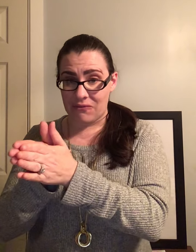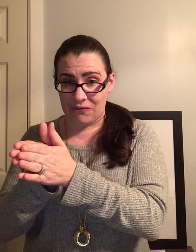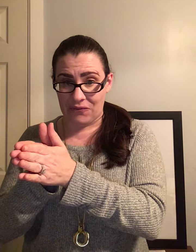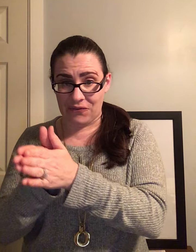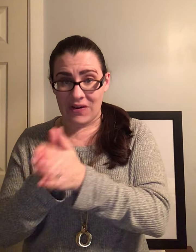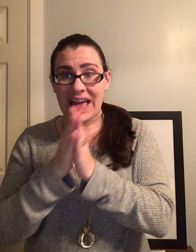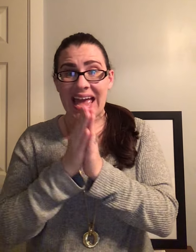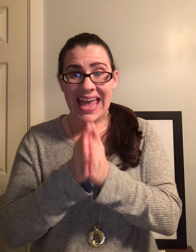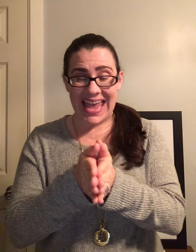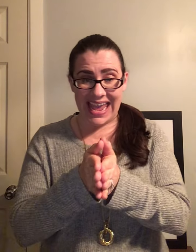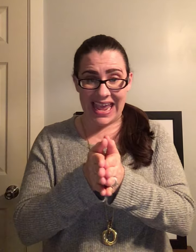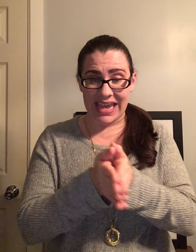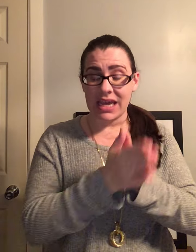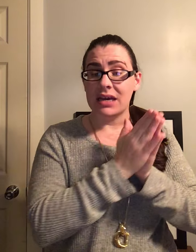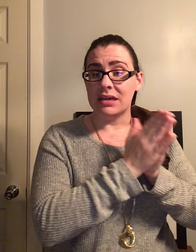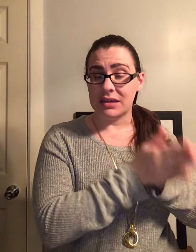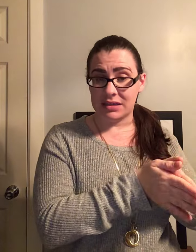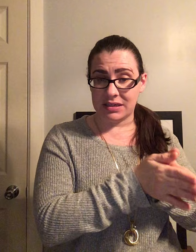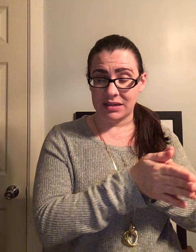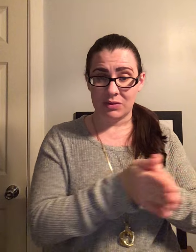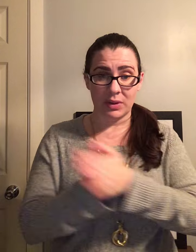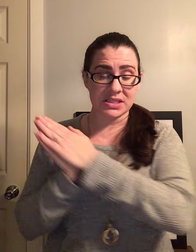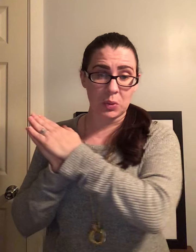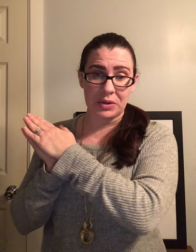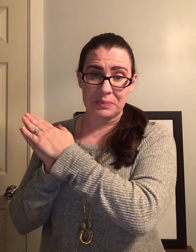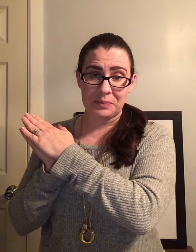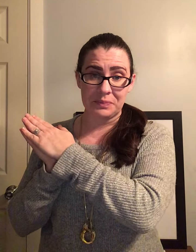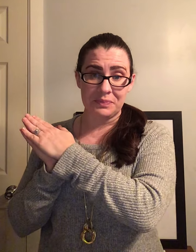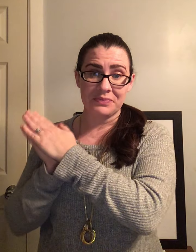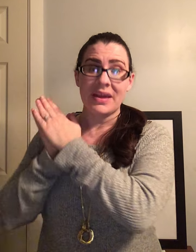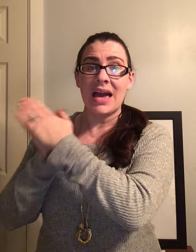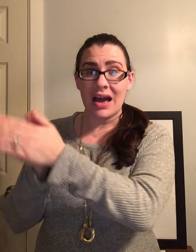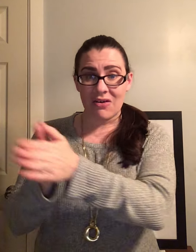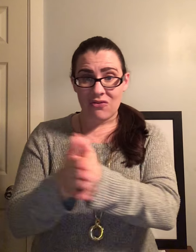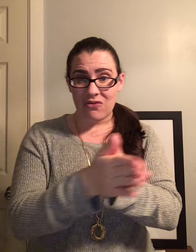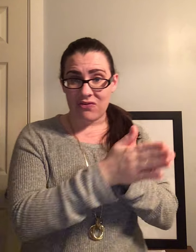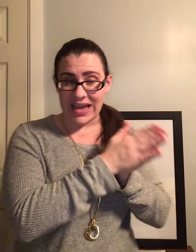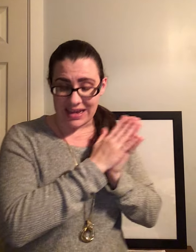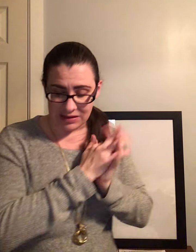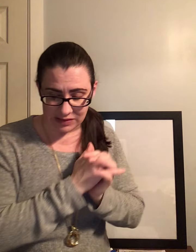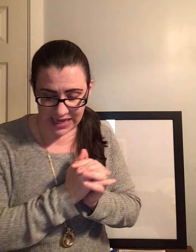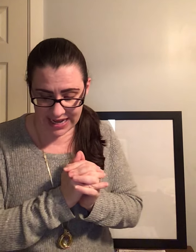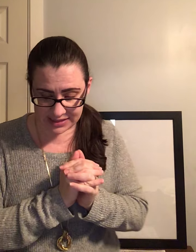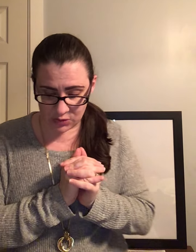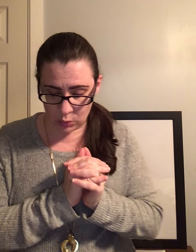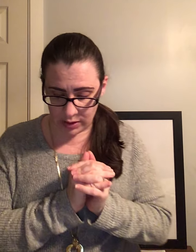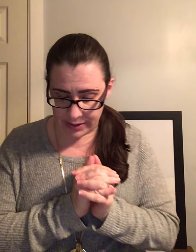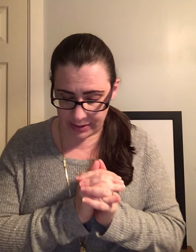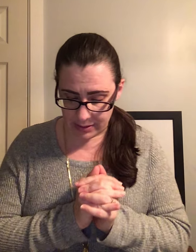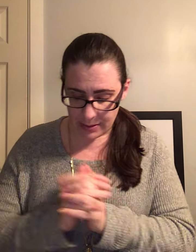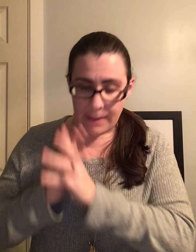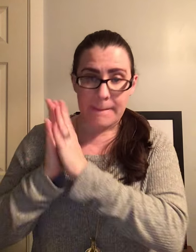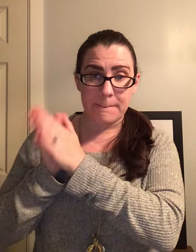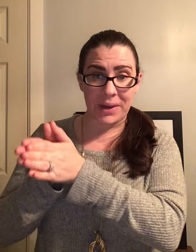F. A. K. What's the word? Fake. Last one. P.